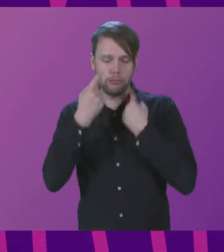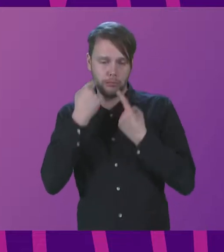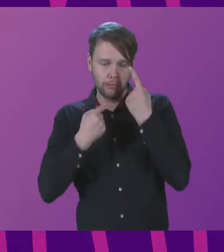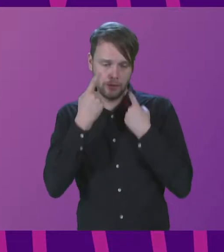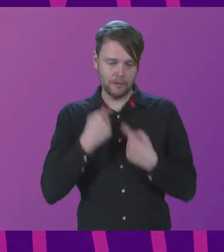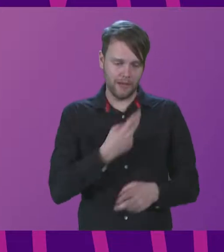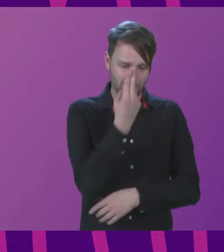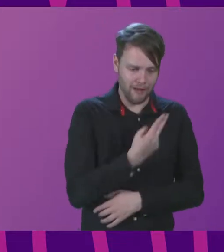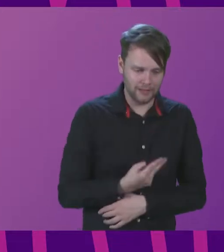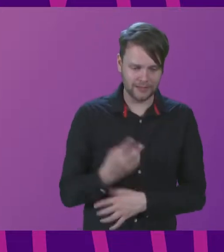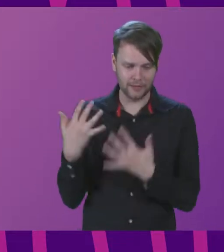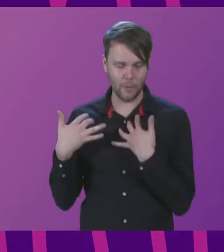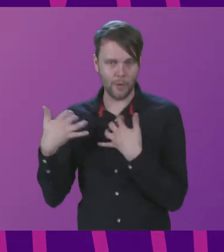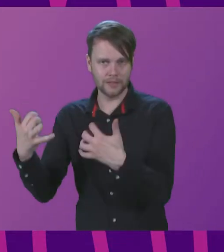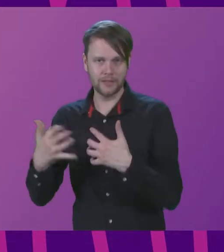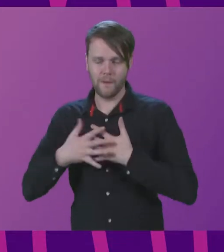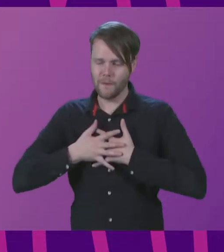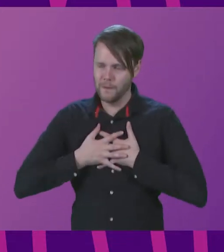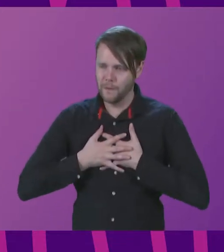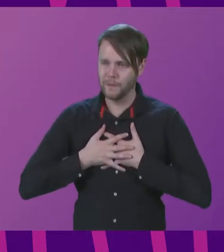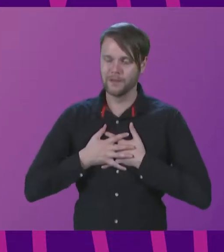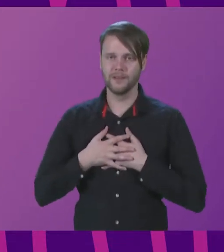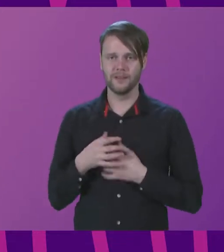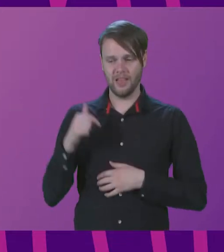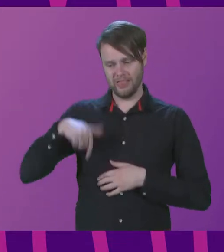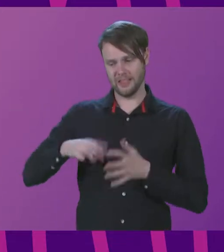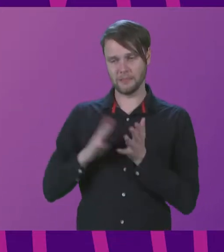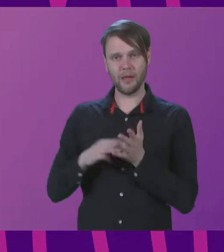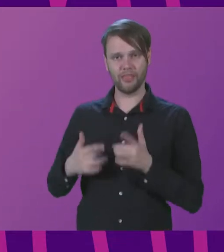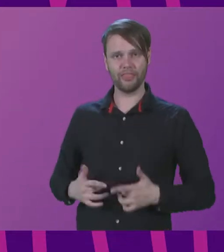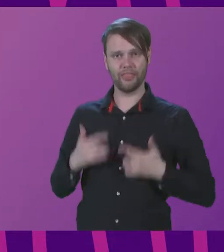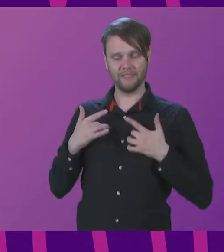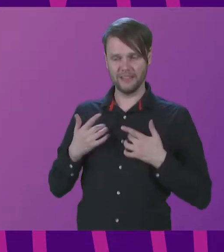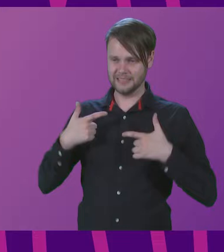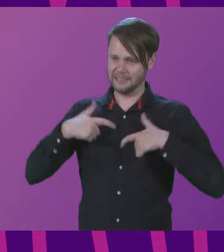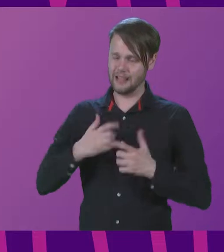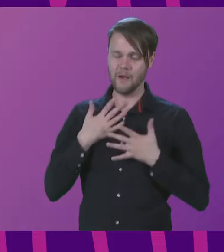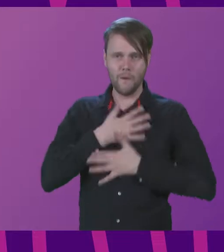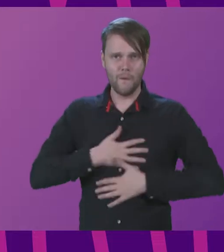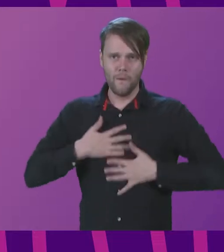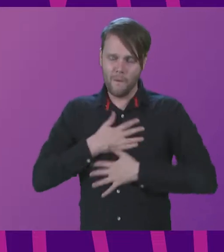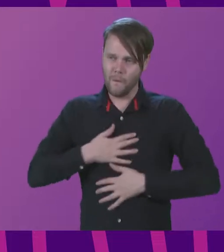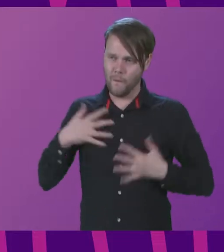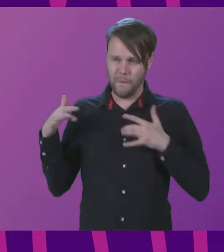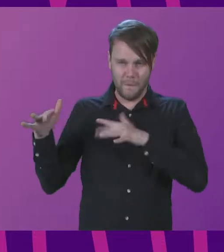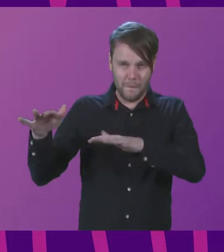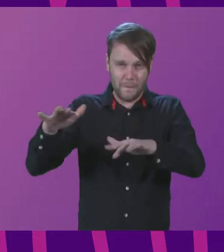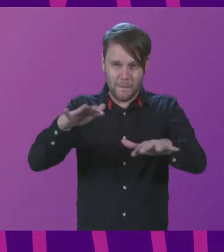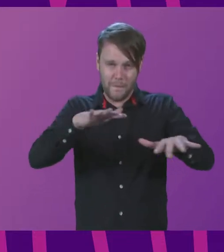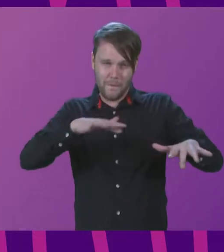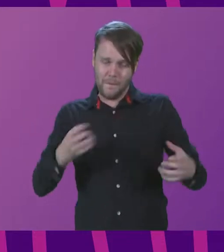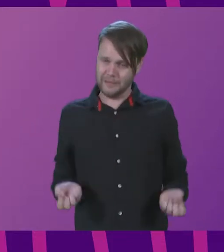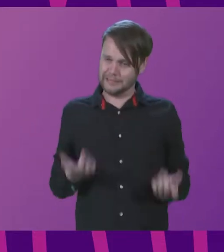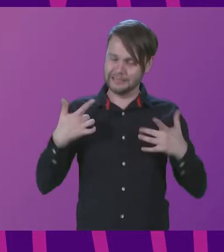and by audiences. And over the past month, we still feel that emotional charge burning incredibly